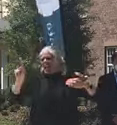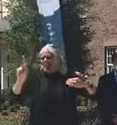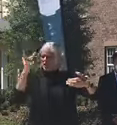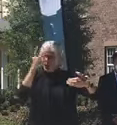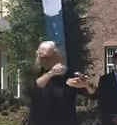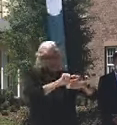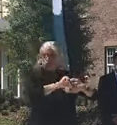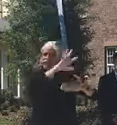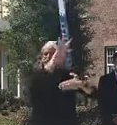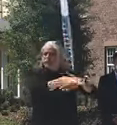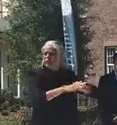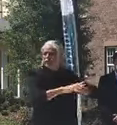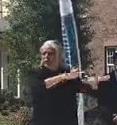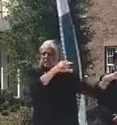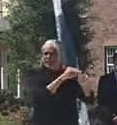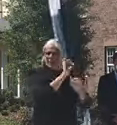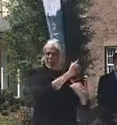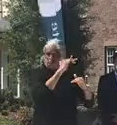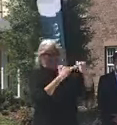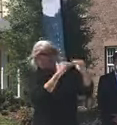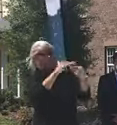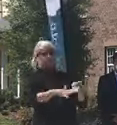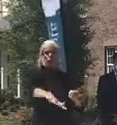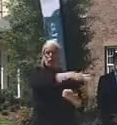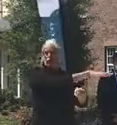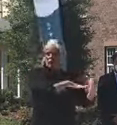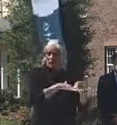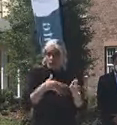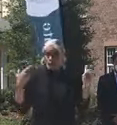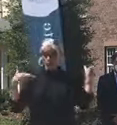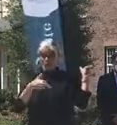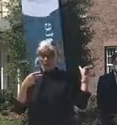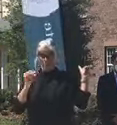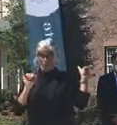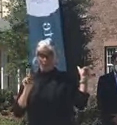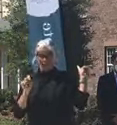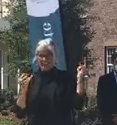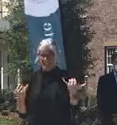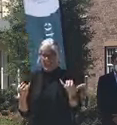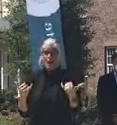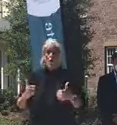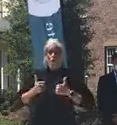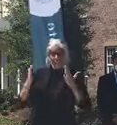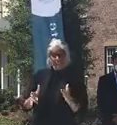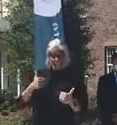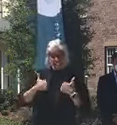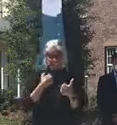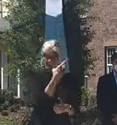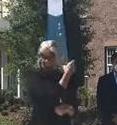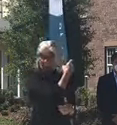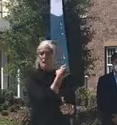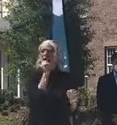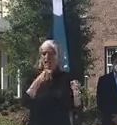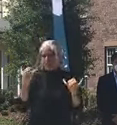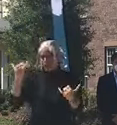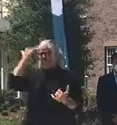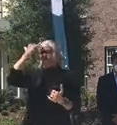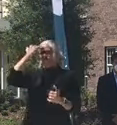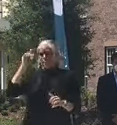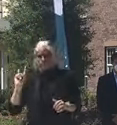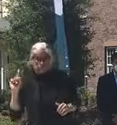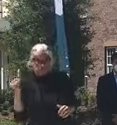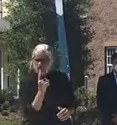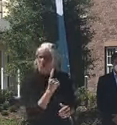in the facility. And so here at Dolphin Point, those residents are able to come here in a secure